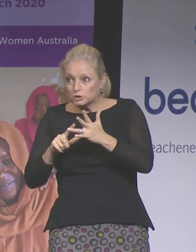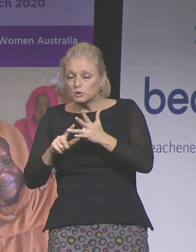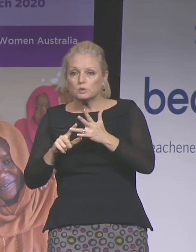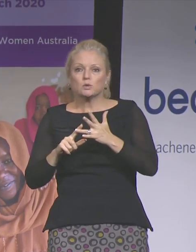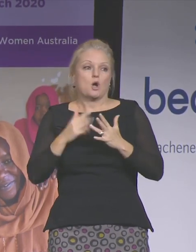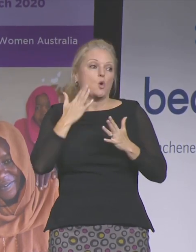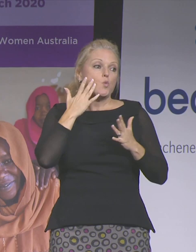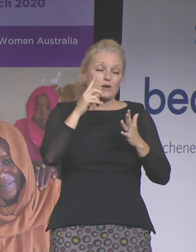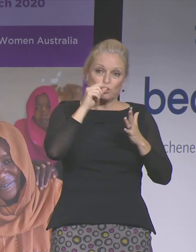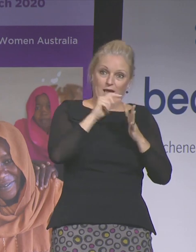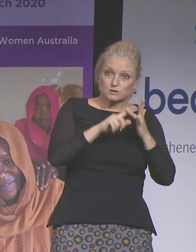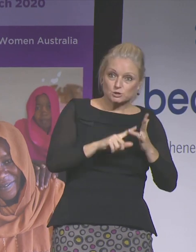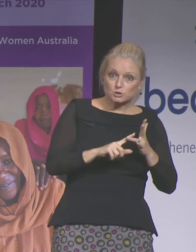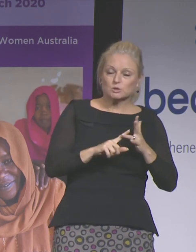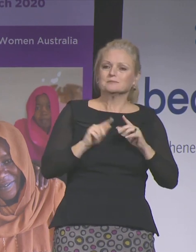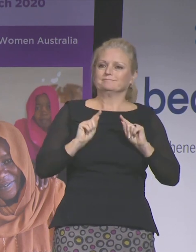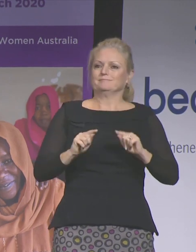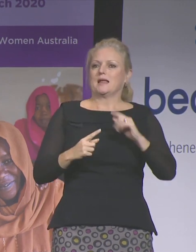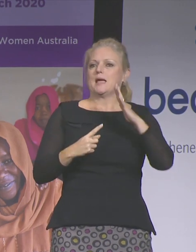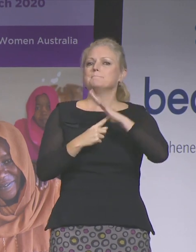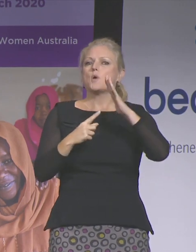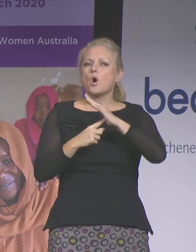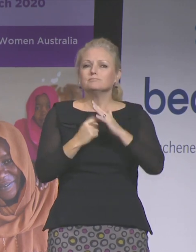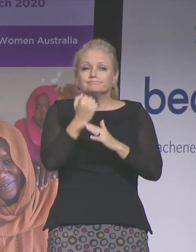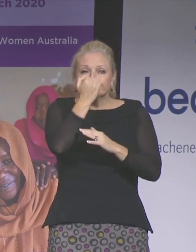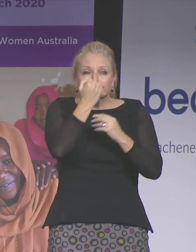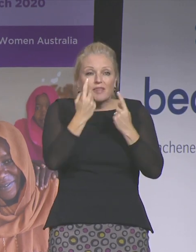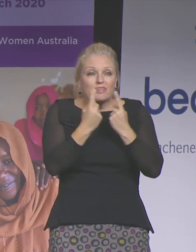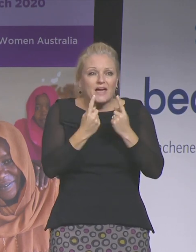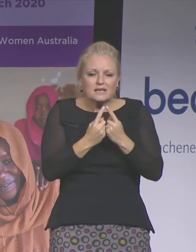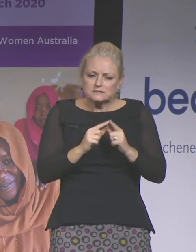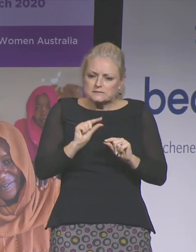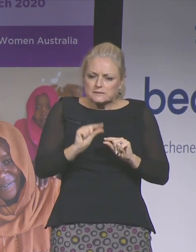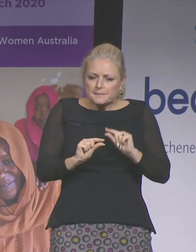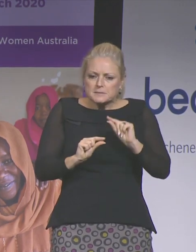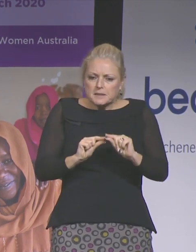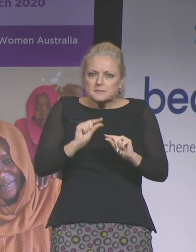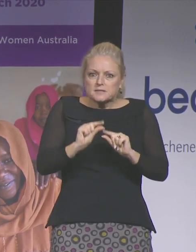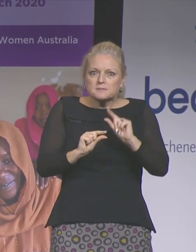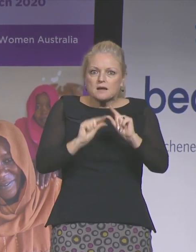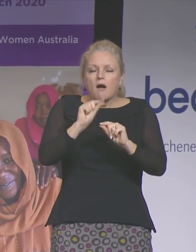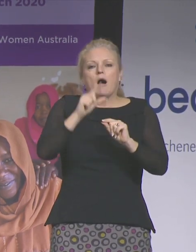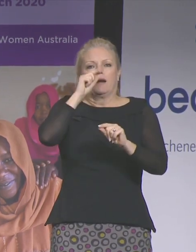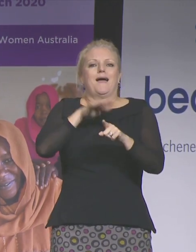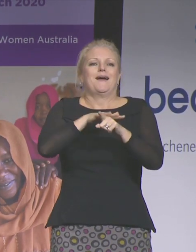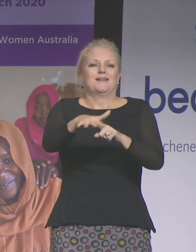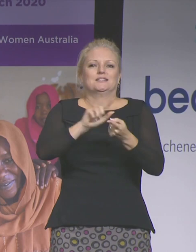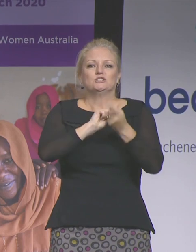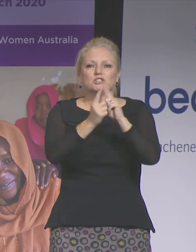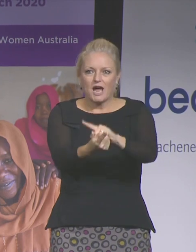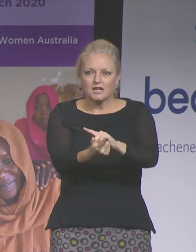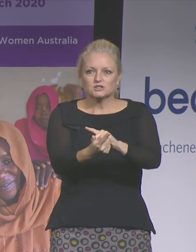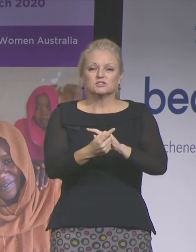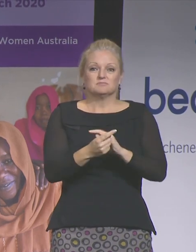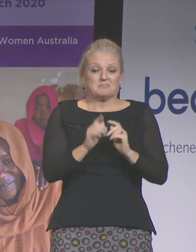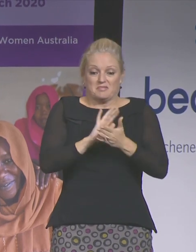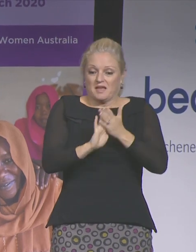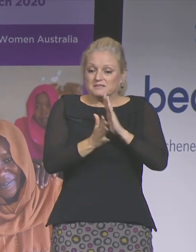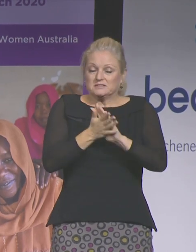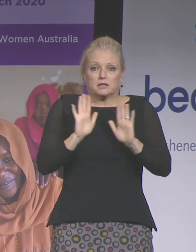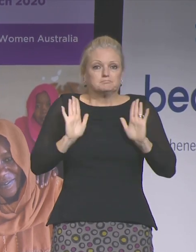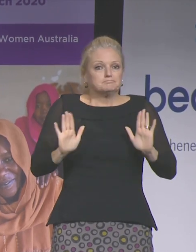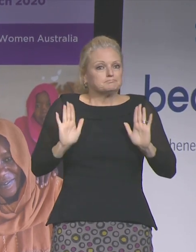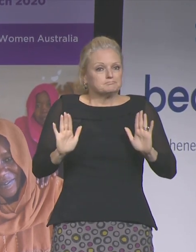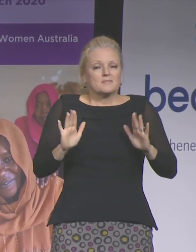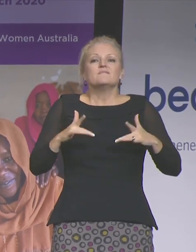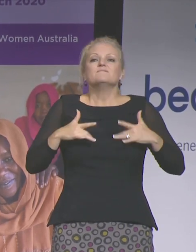It's about the small actions that you take that become powerful levers of change. That's what it takes, and it's an empowering